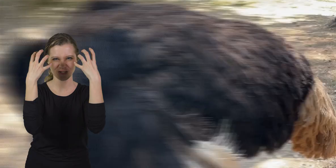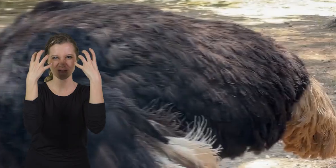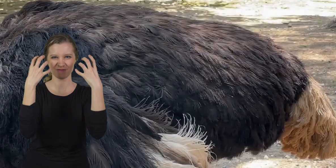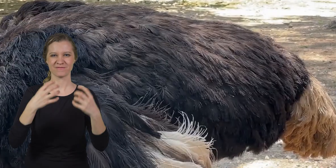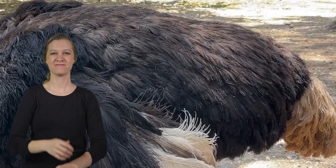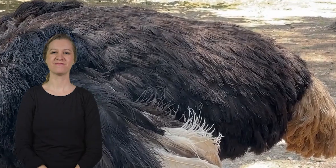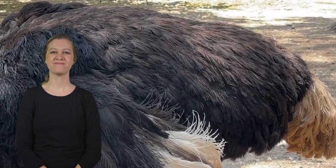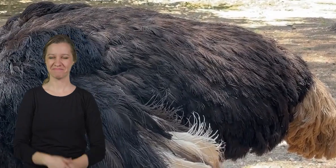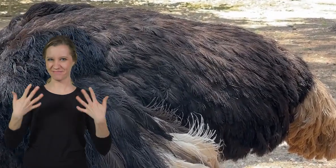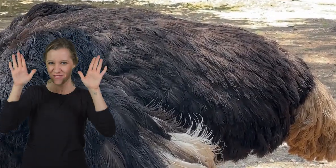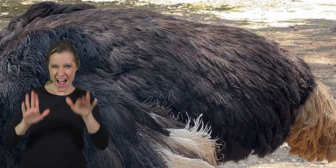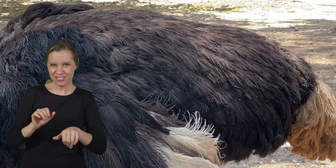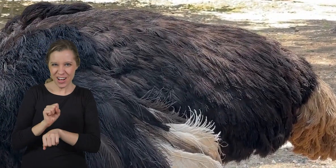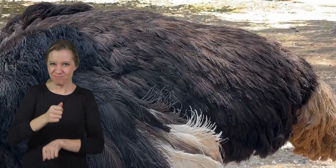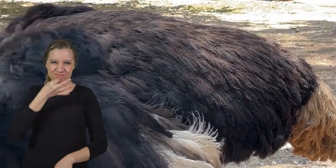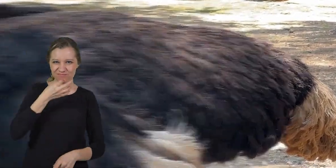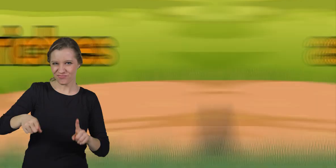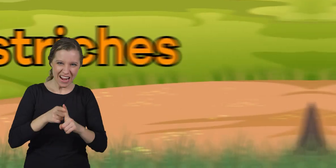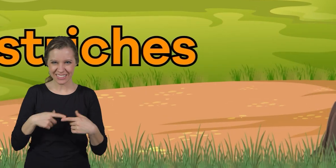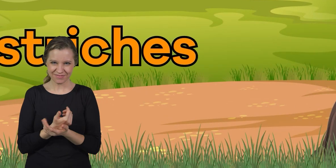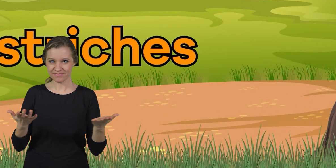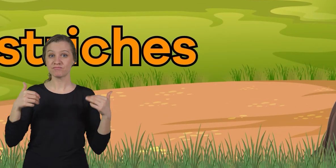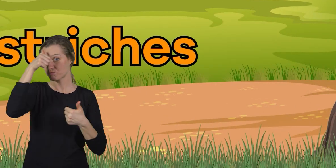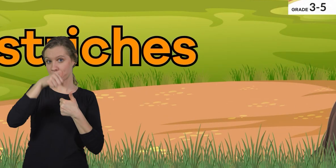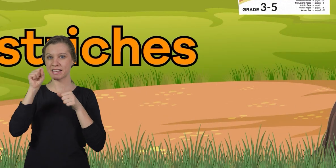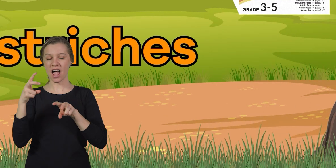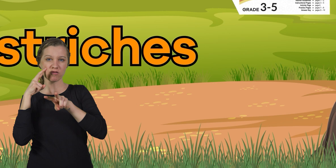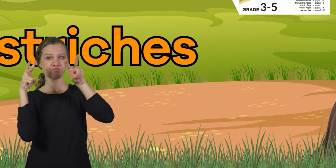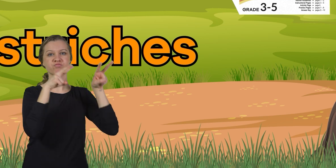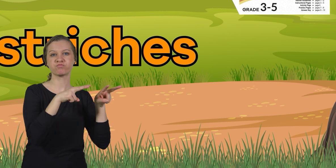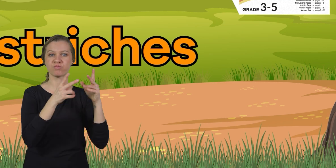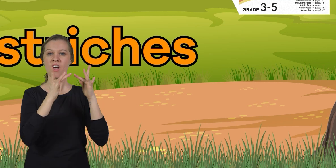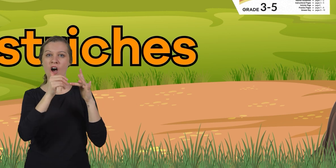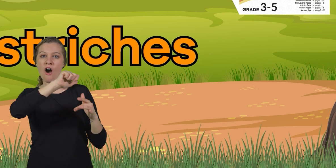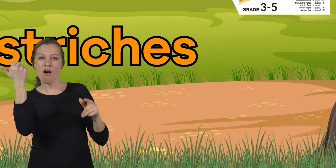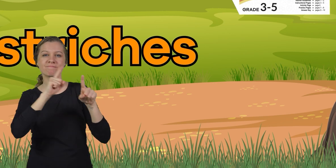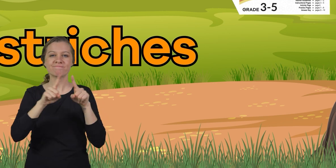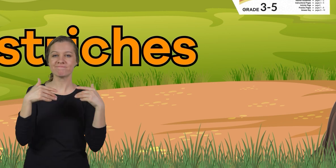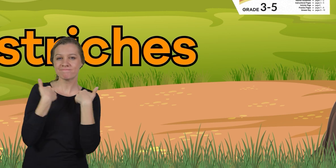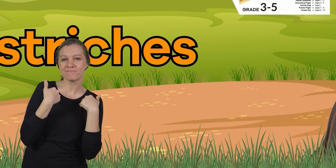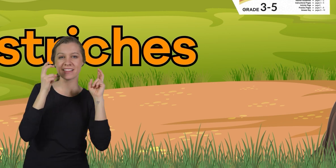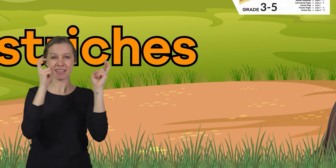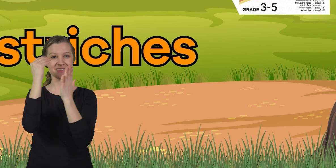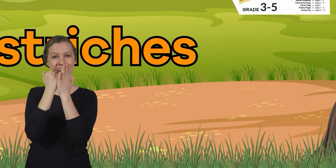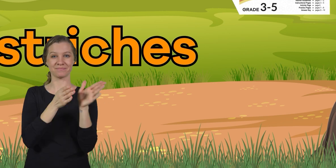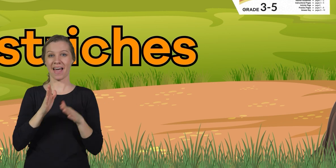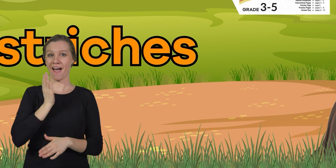Great job, friends! Remember, you can find this and other great creature-themed lesson plans on our website,